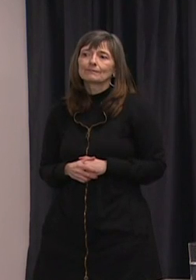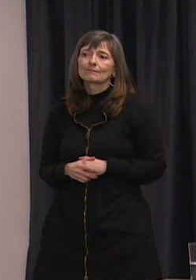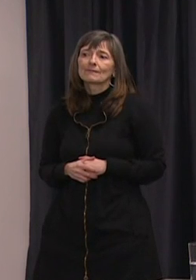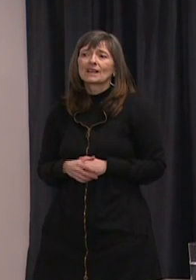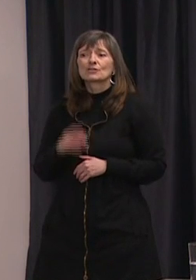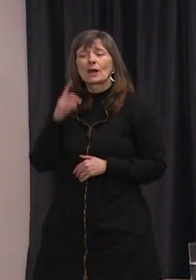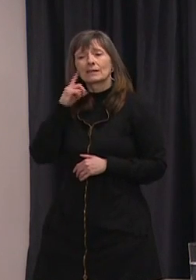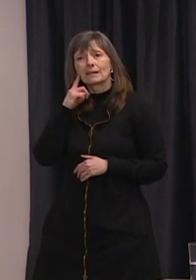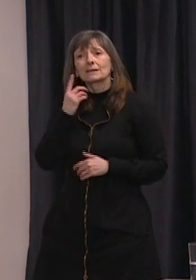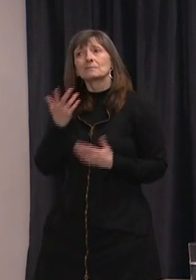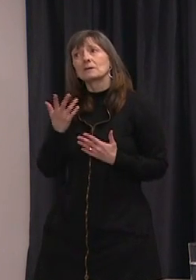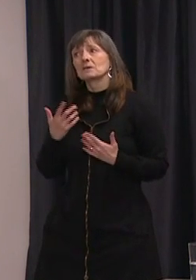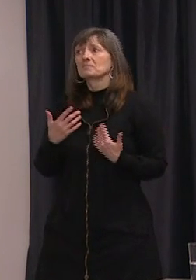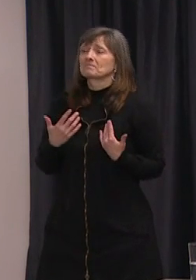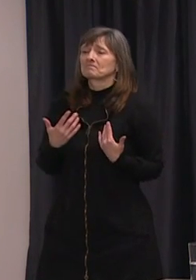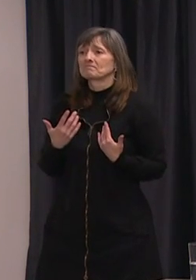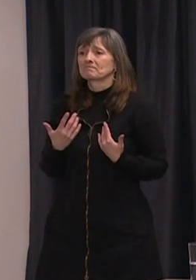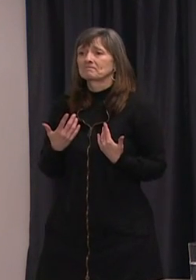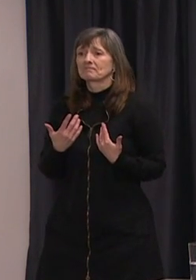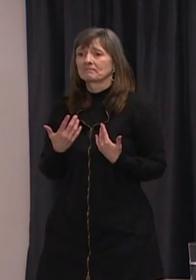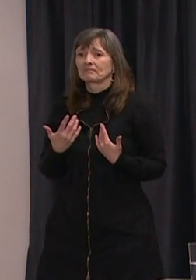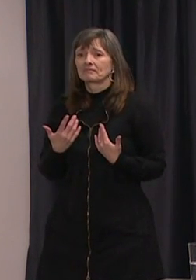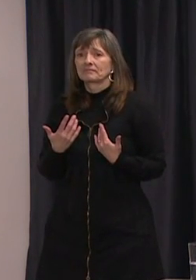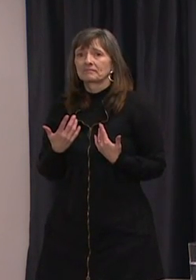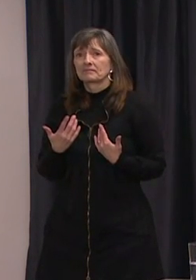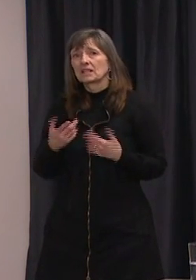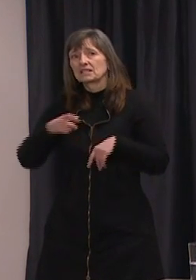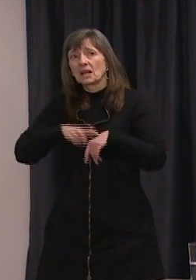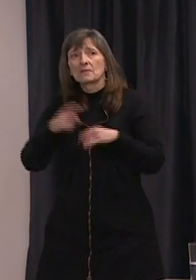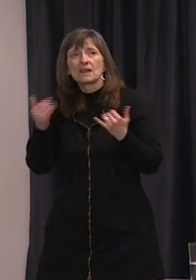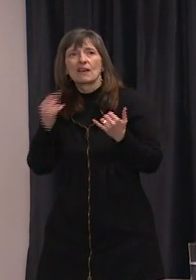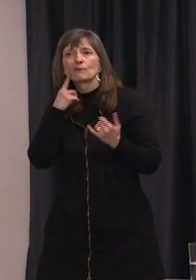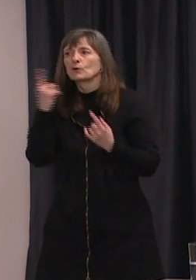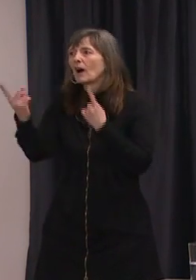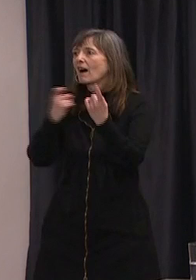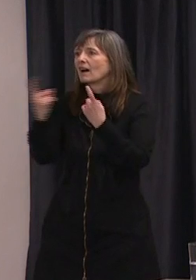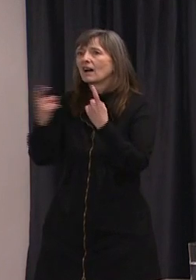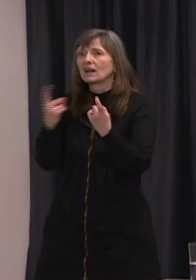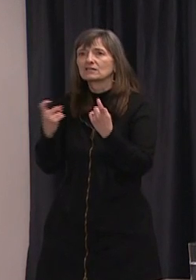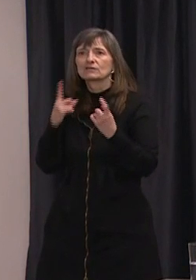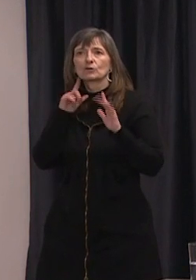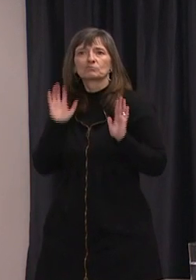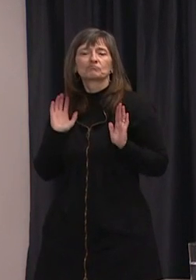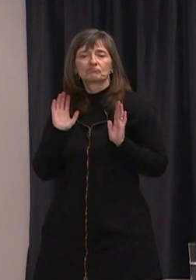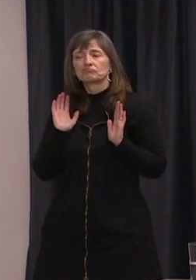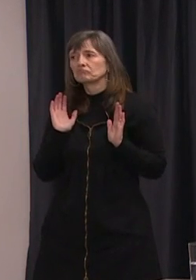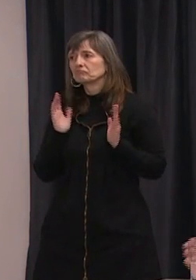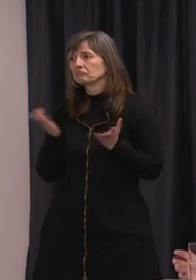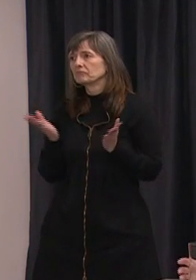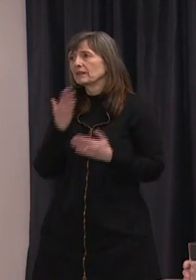of everyone's time if I let questions come from the floor. So thank you for your patience.